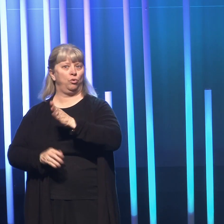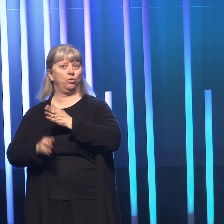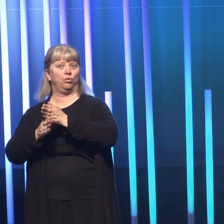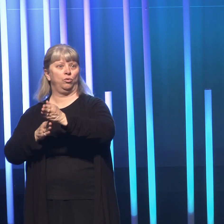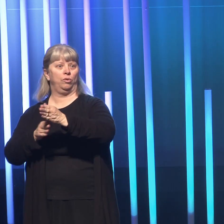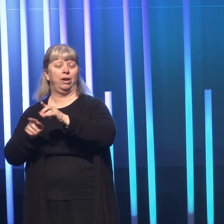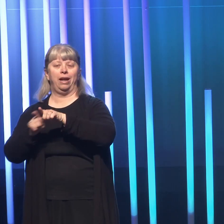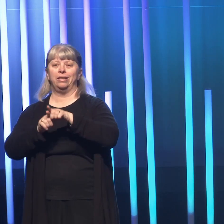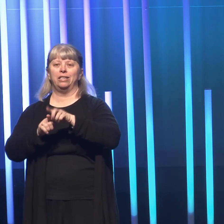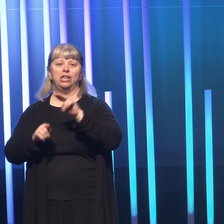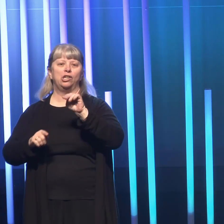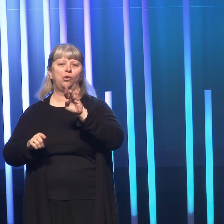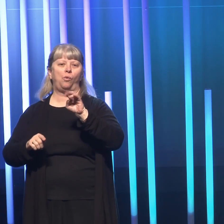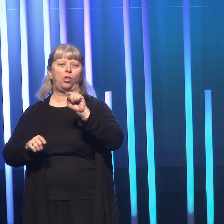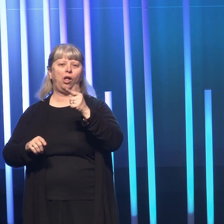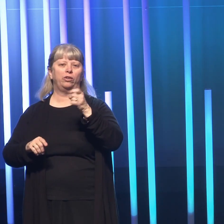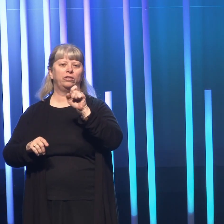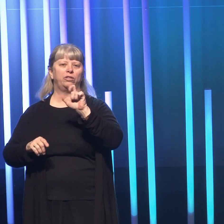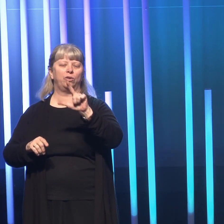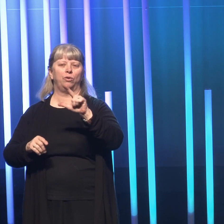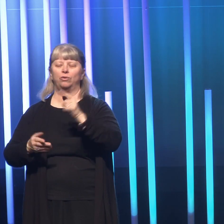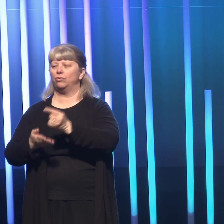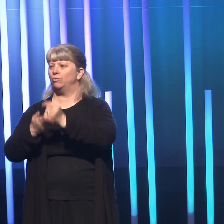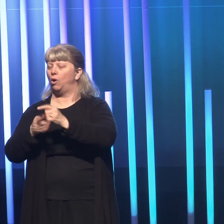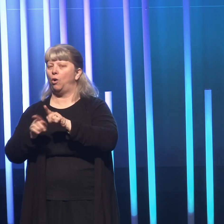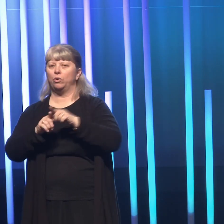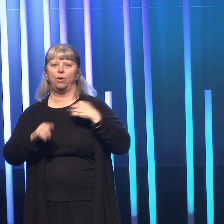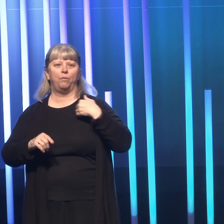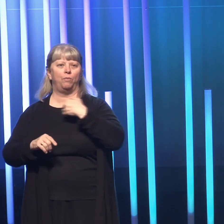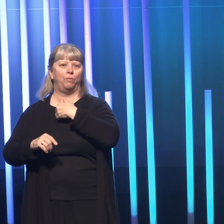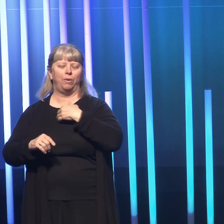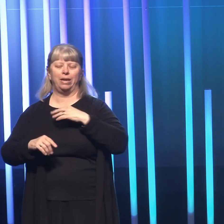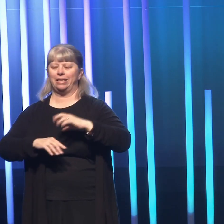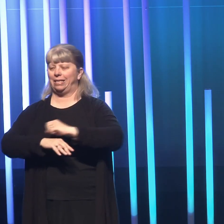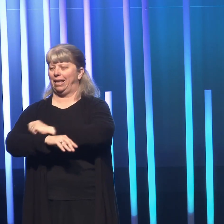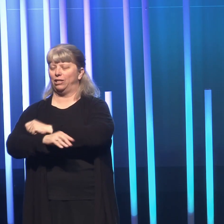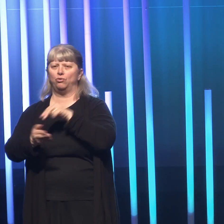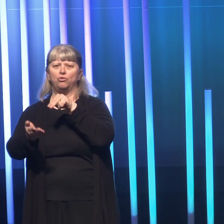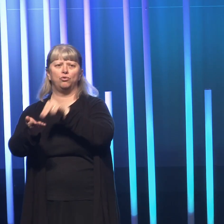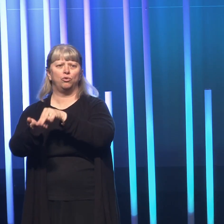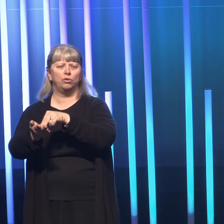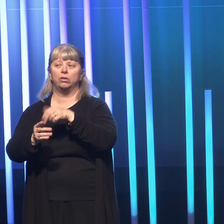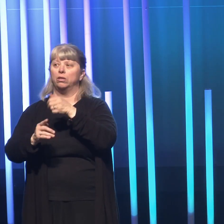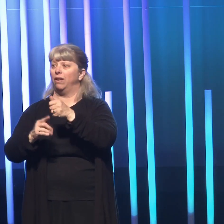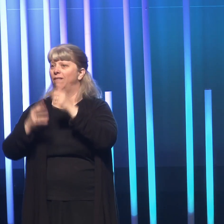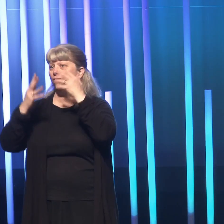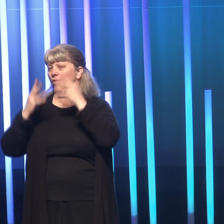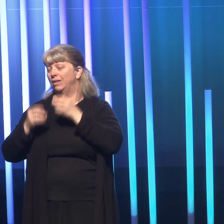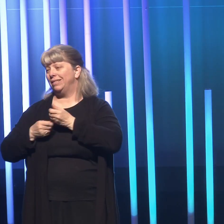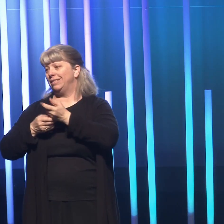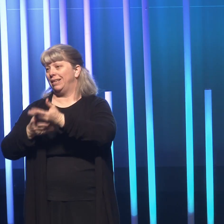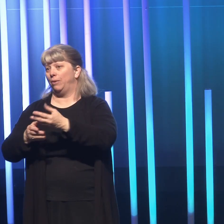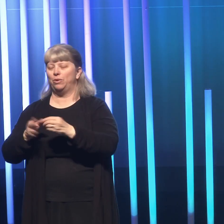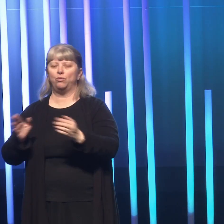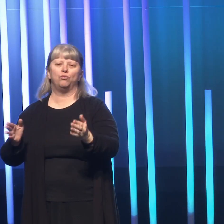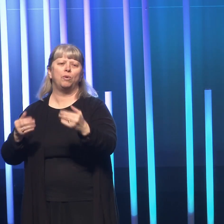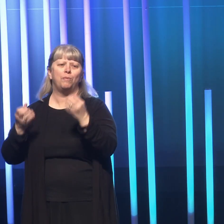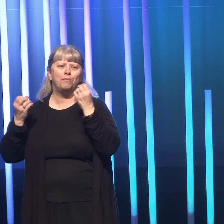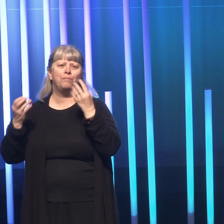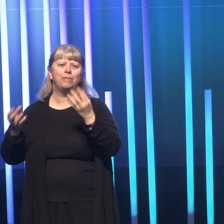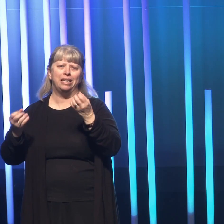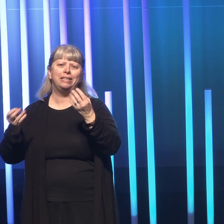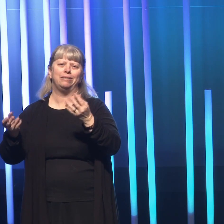as a neurological treatment and also a breast cancer diagnostic nurse has unfortunately led her to be in the room of many